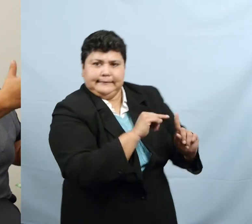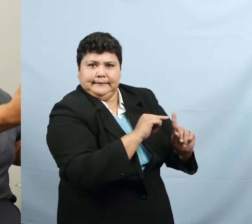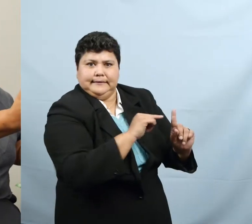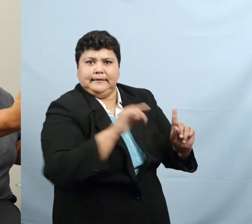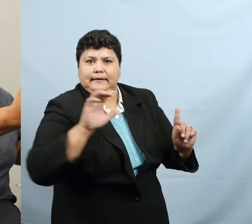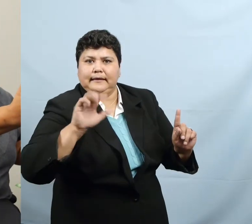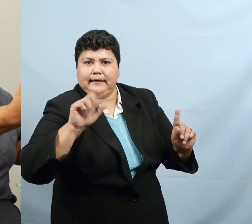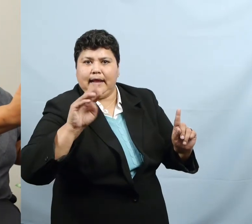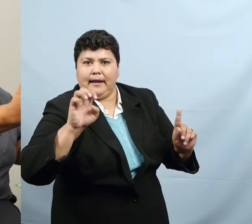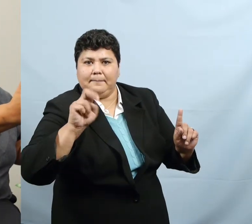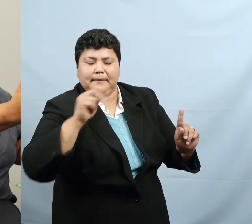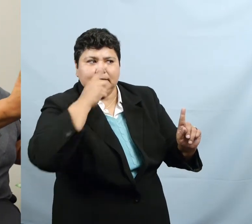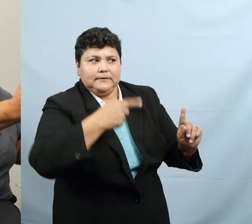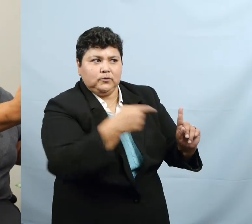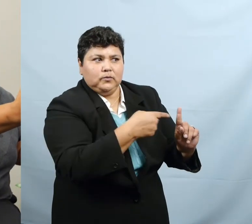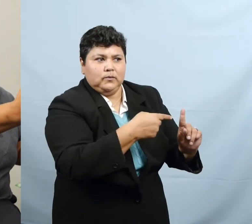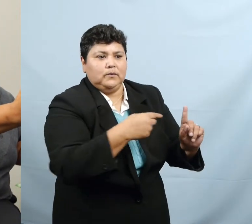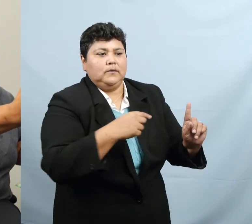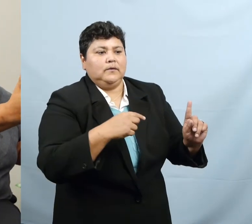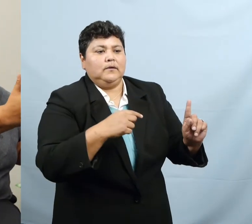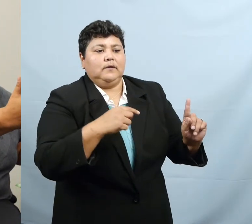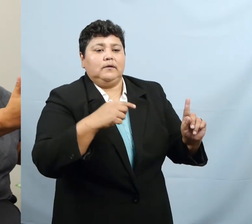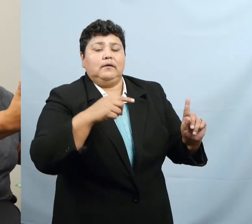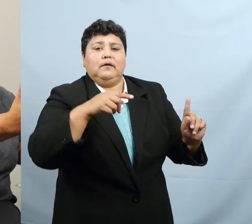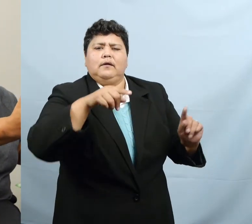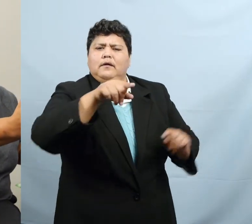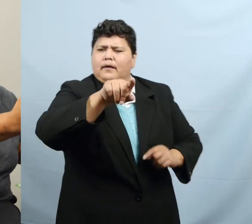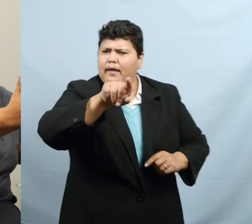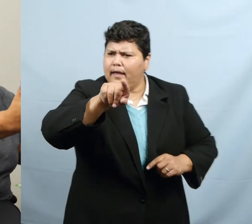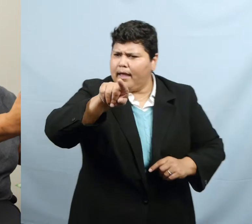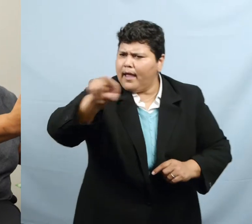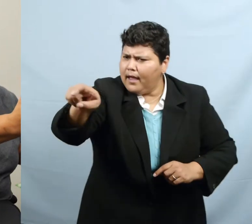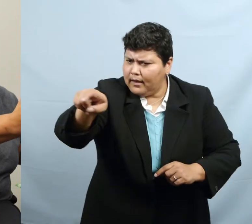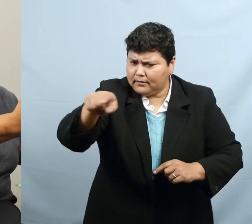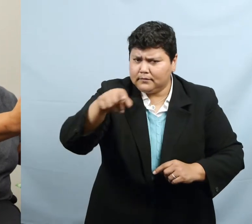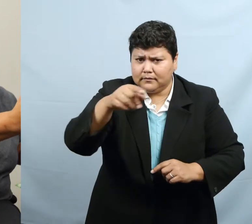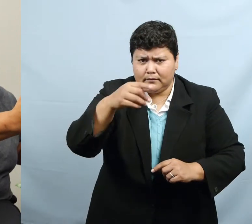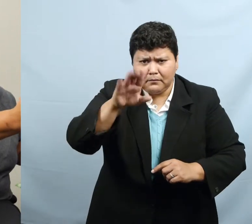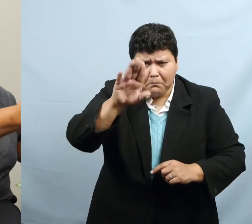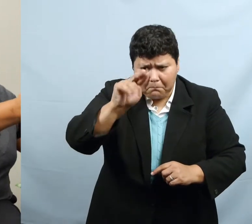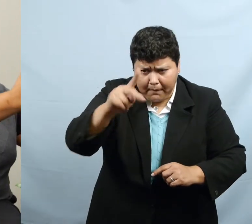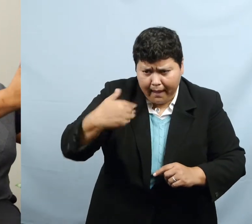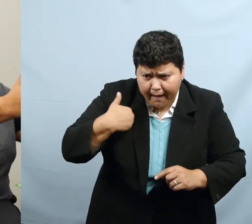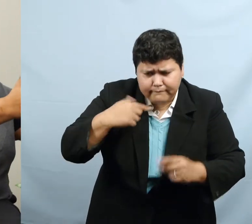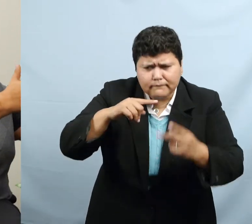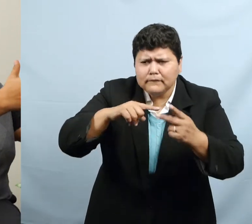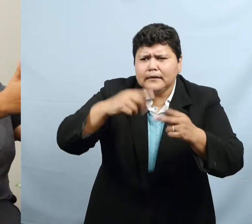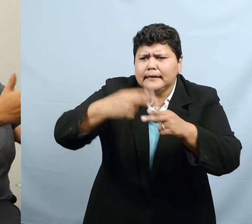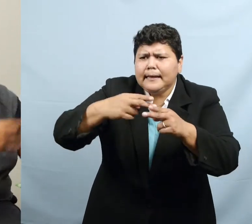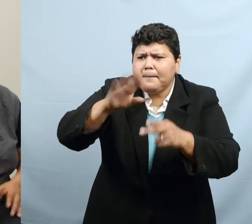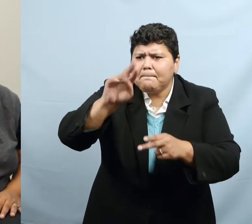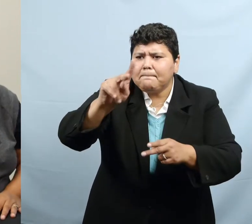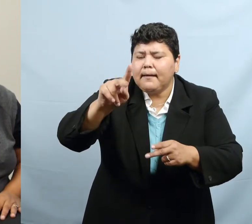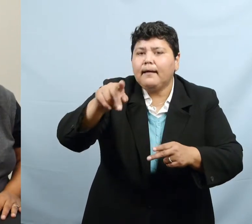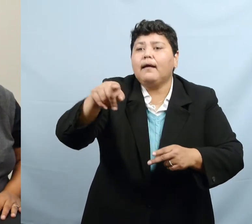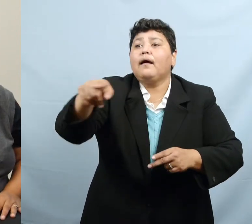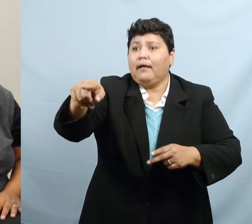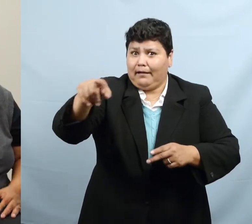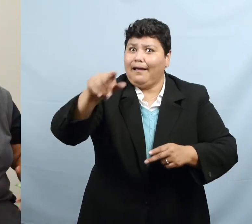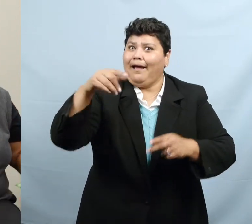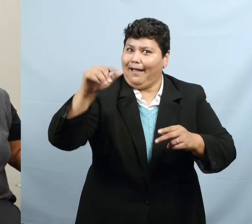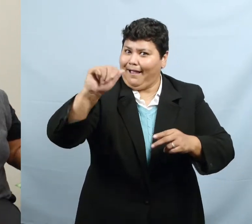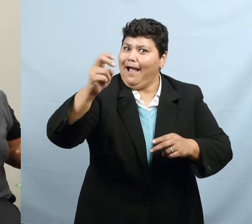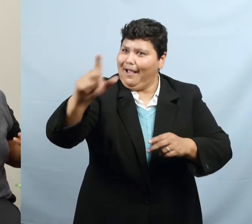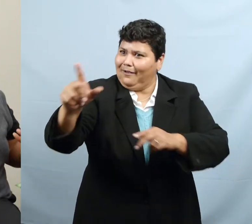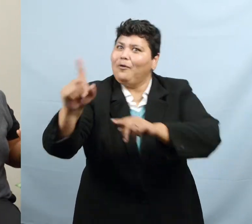So when he was asked the question about having a bank and what was the name of the bank, Angel was responding.